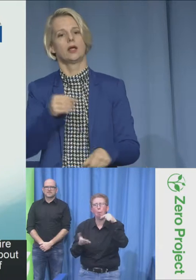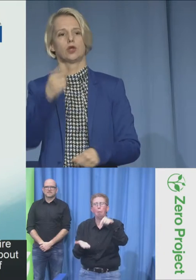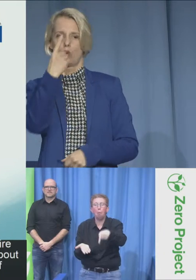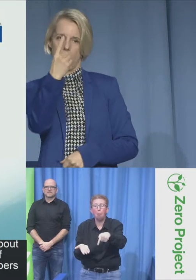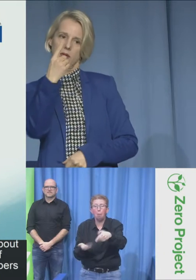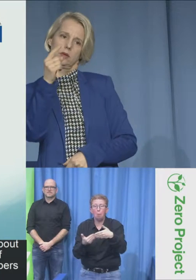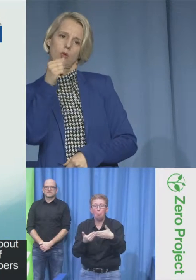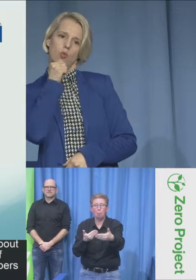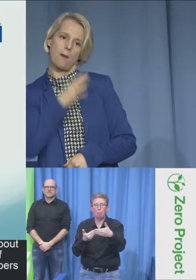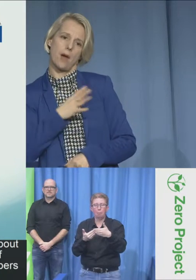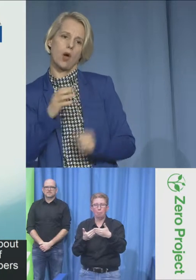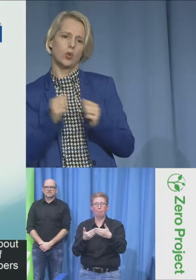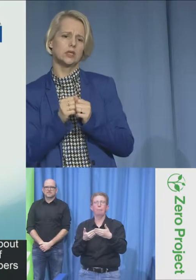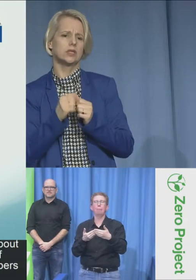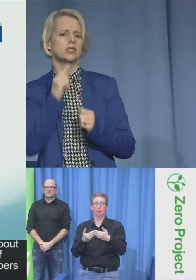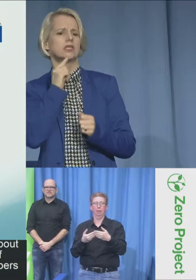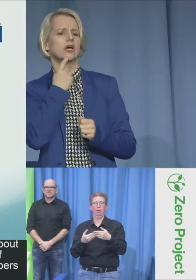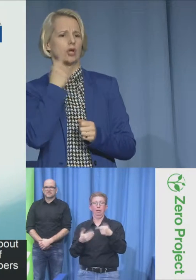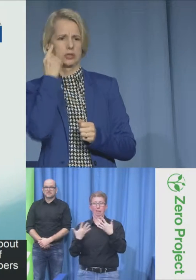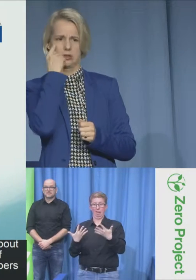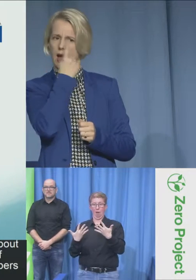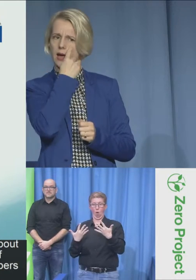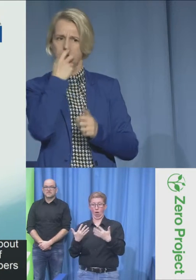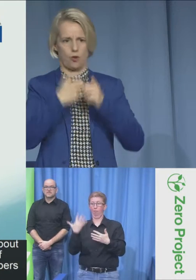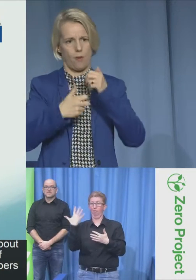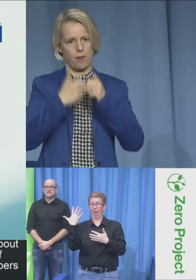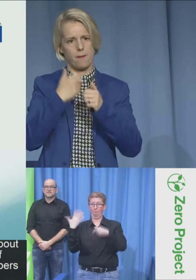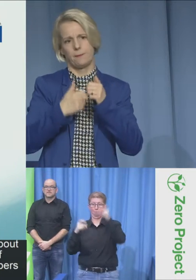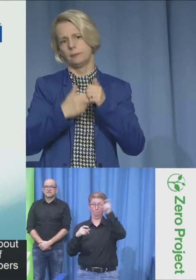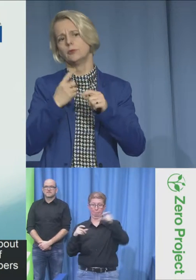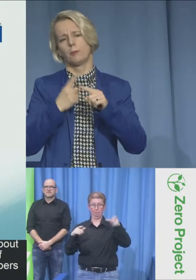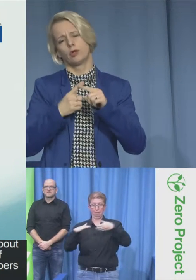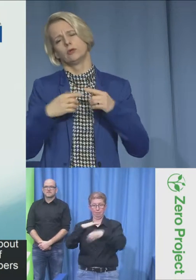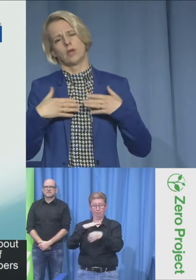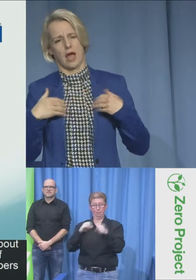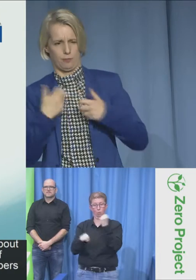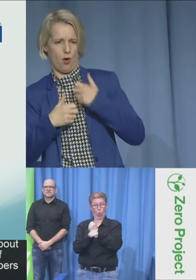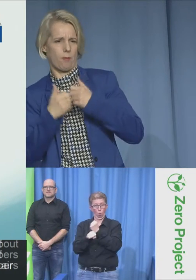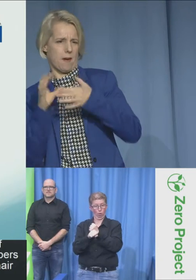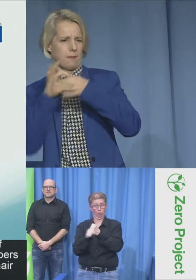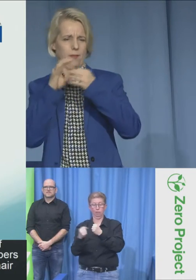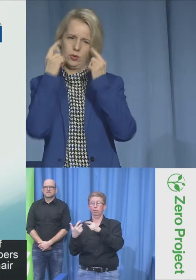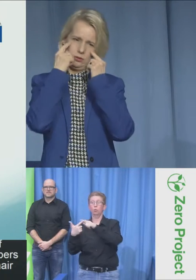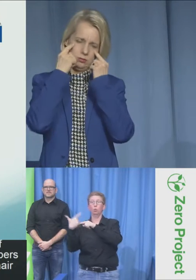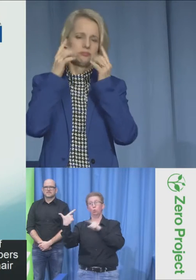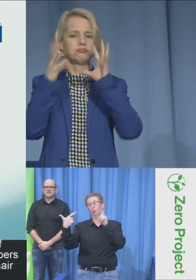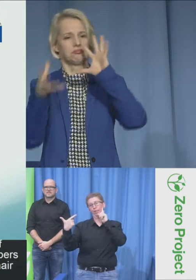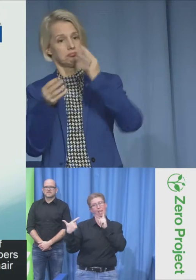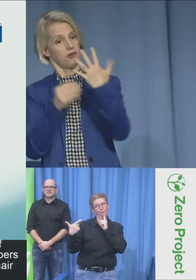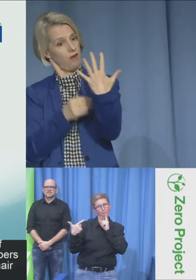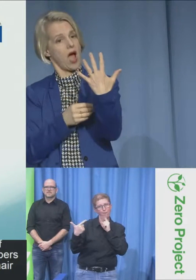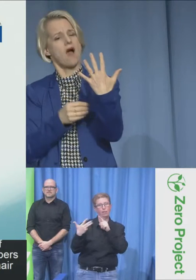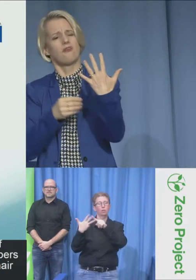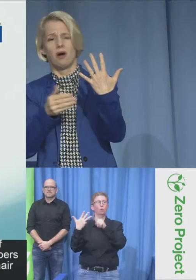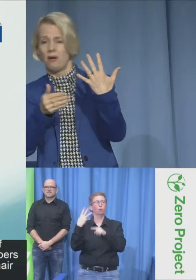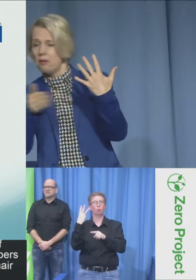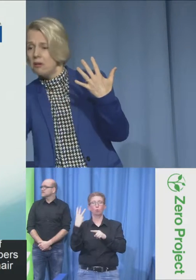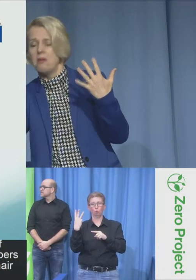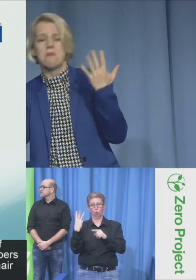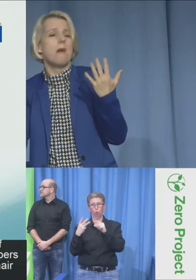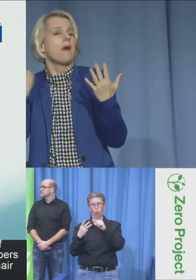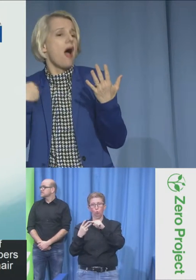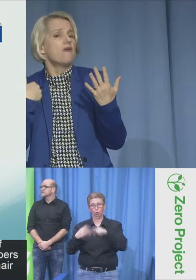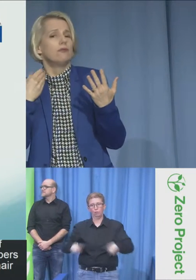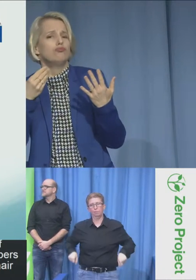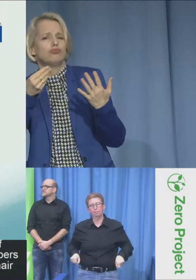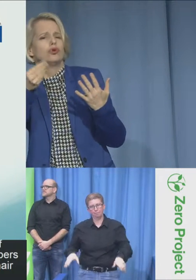including myself, two wheelchair users, and one woman with severe vision problems and health problems that